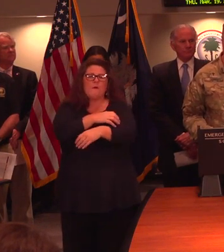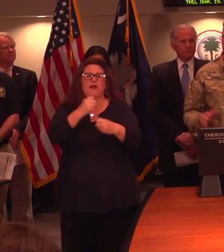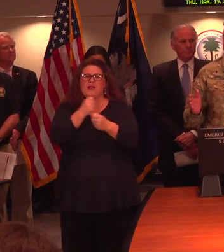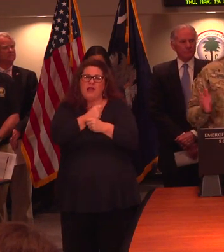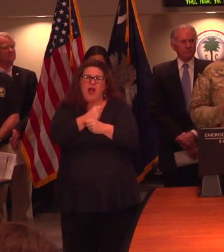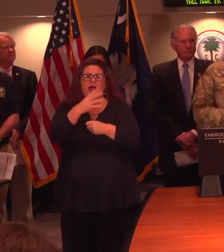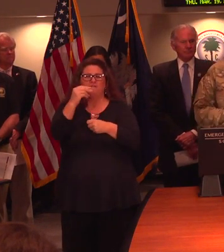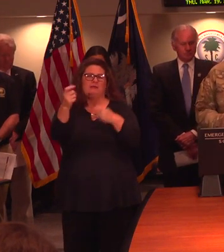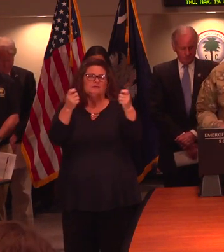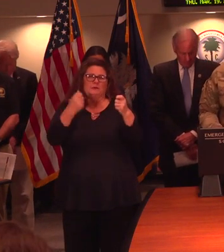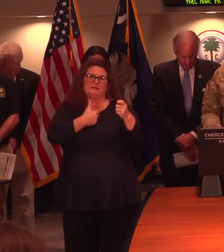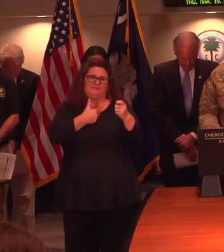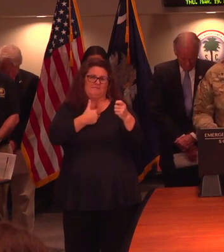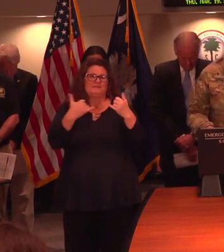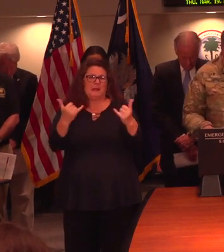If you would, please pray.